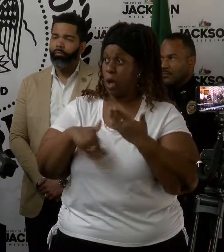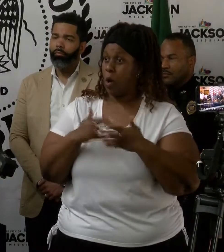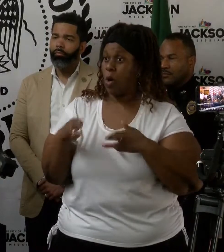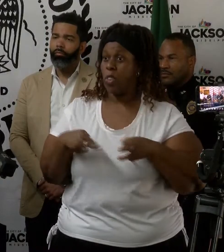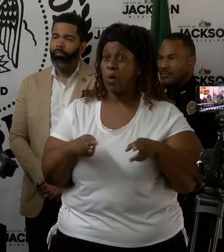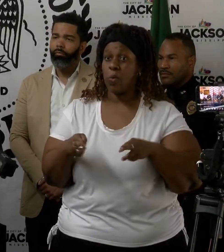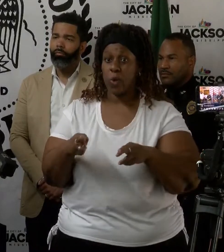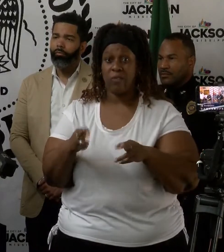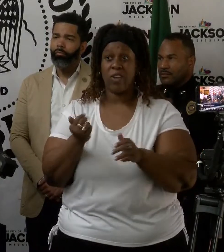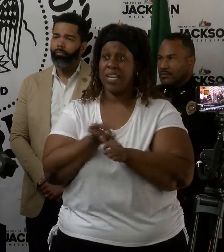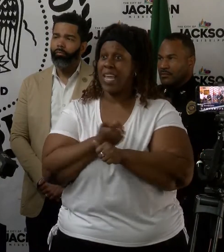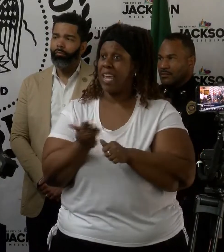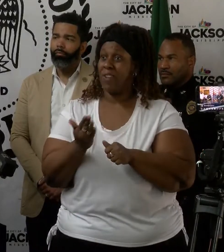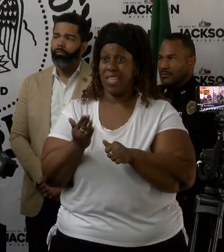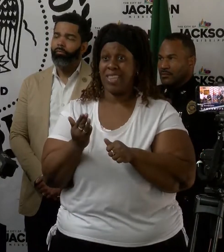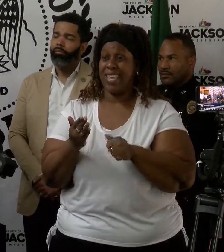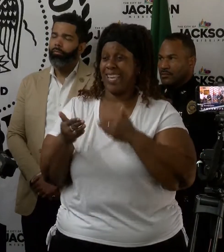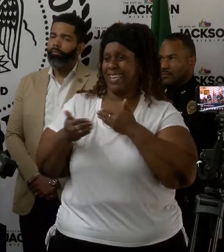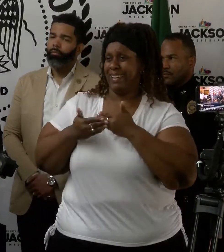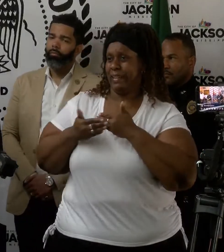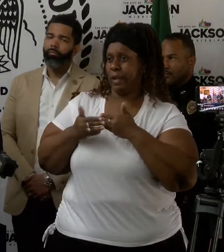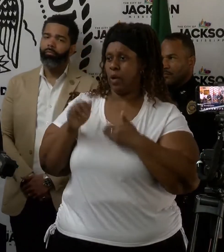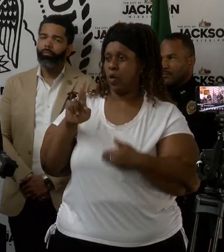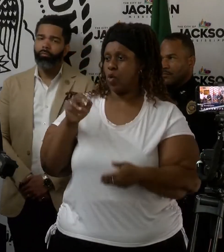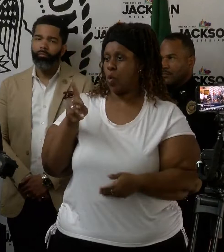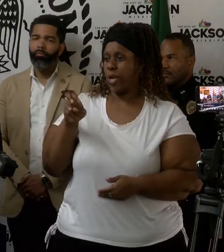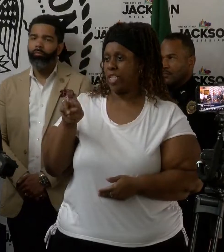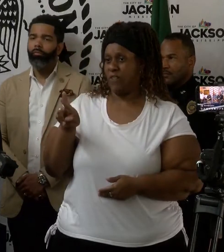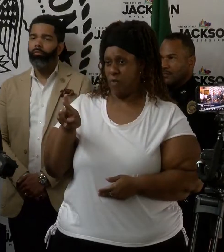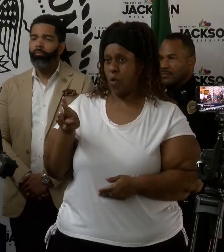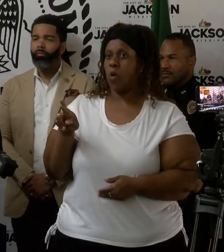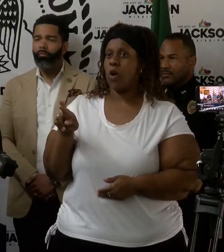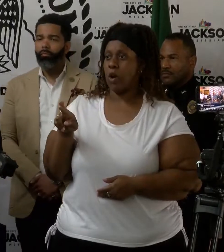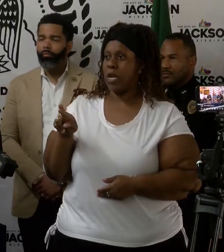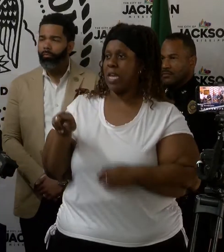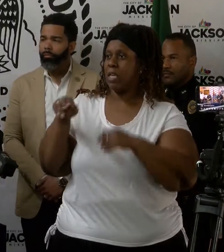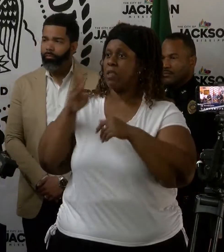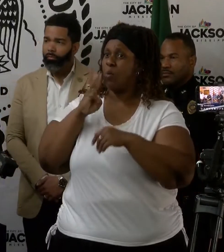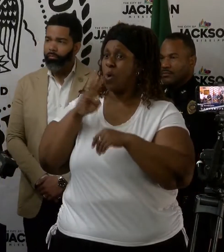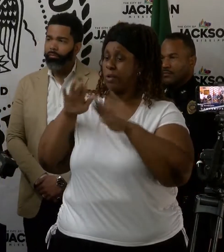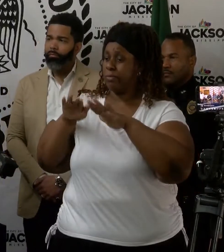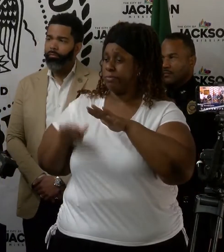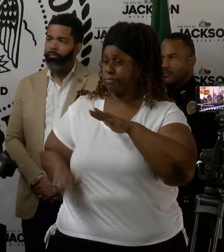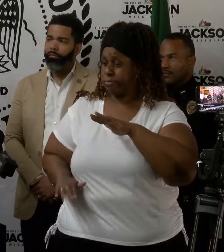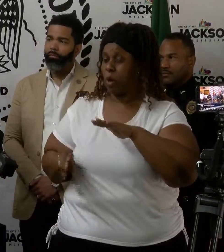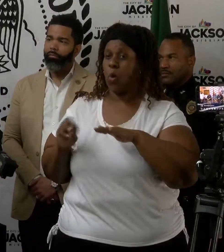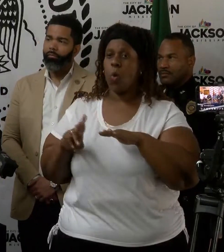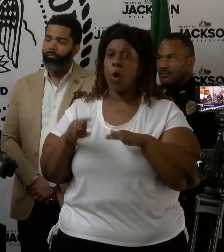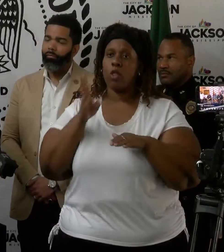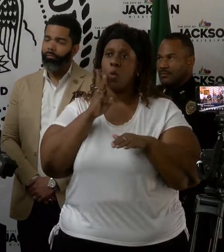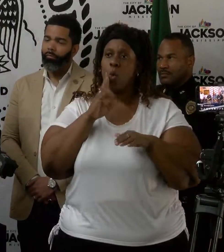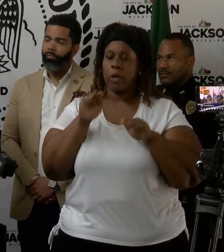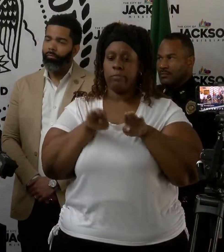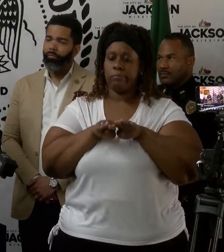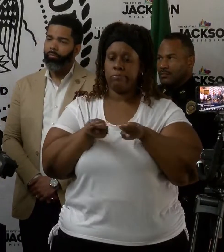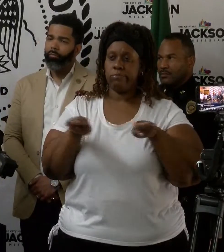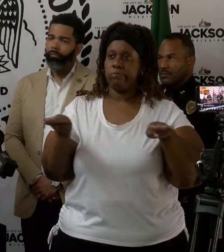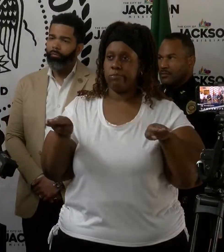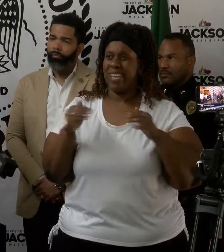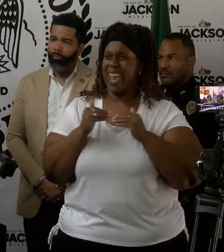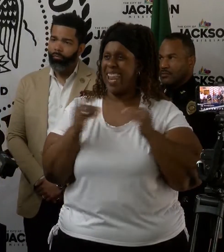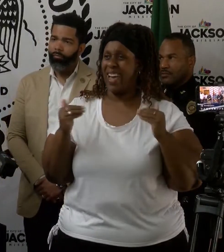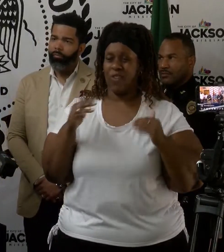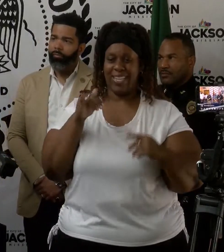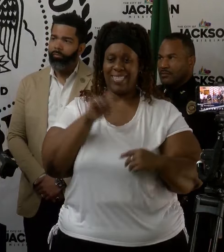and streams up above the reservoir are either falling or holding steady. The only place we see any rise right now